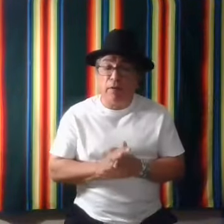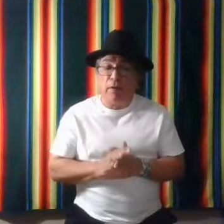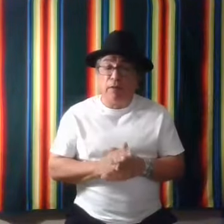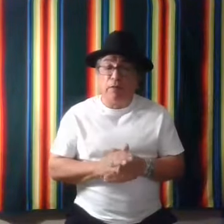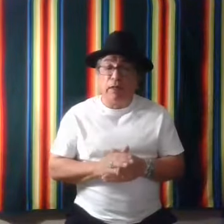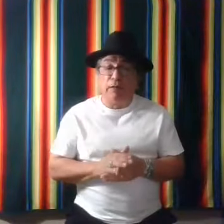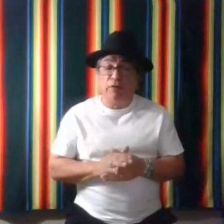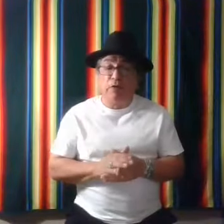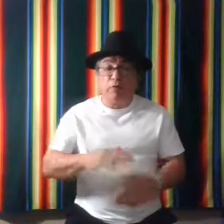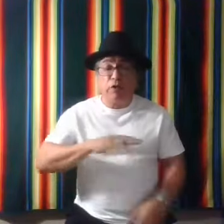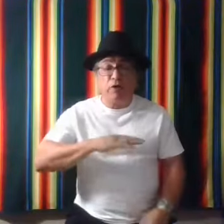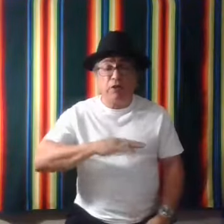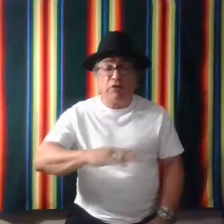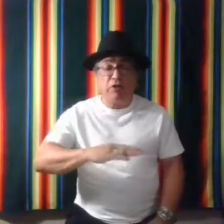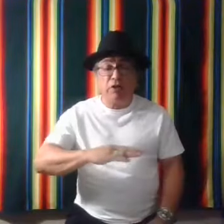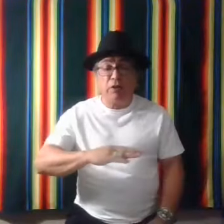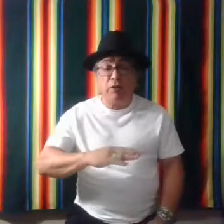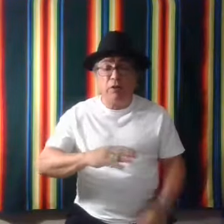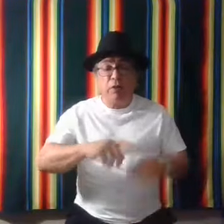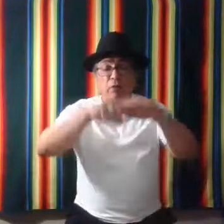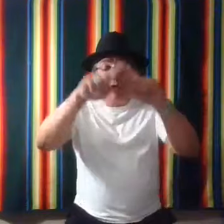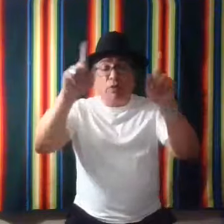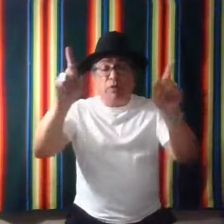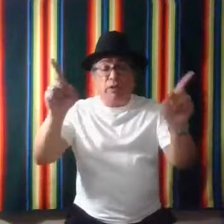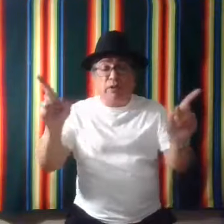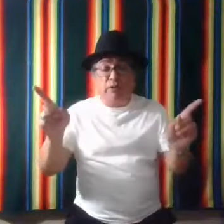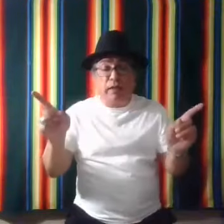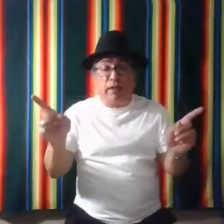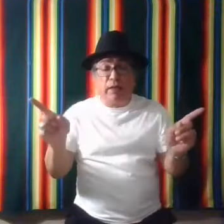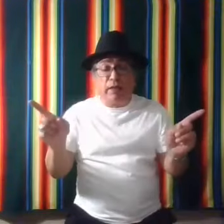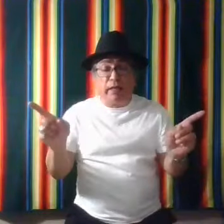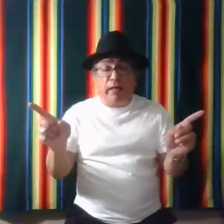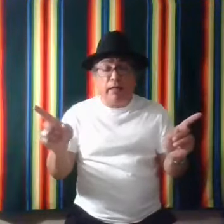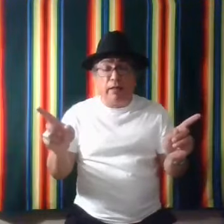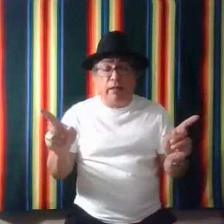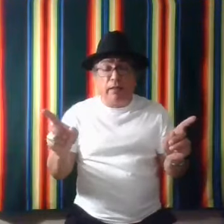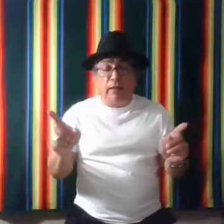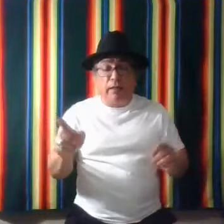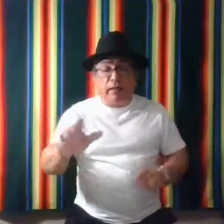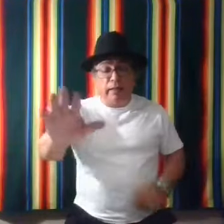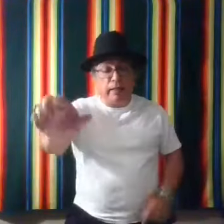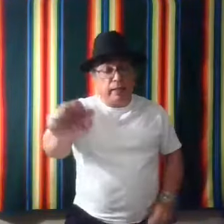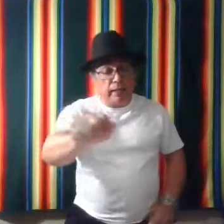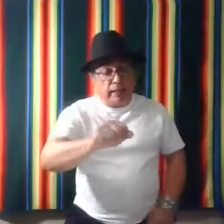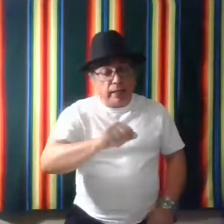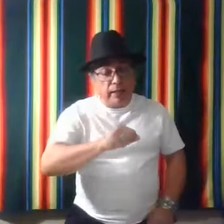Okay. So we know this is good. We know this is day. And then taking that.